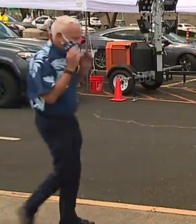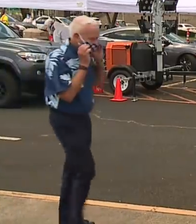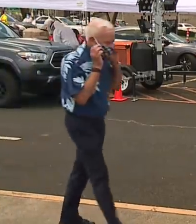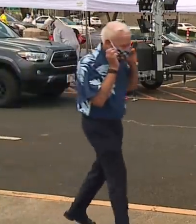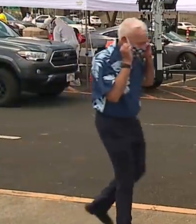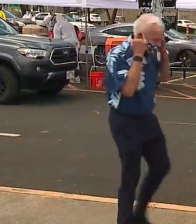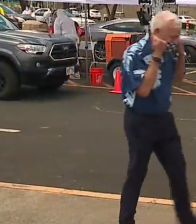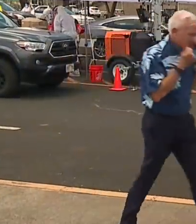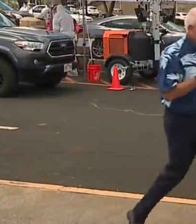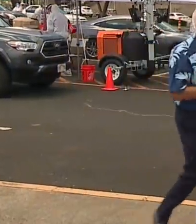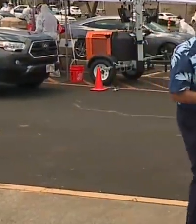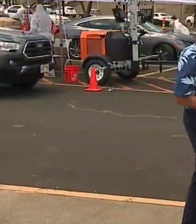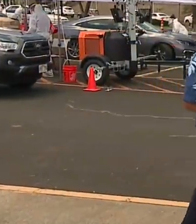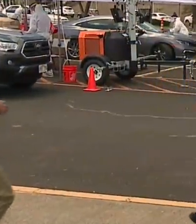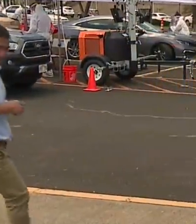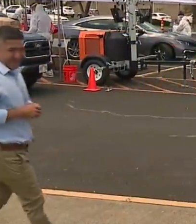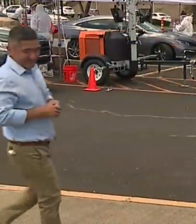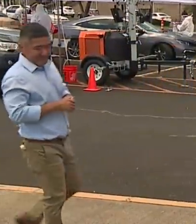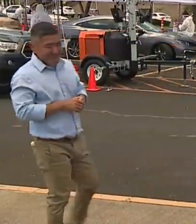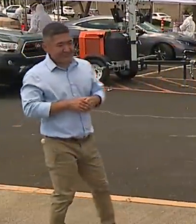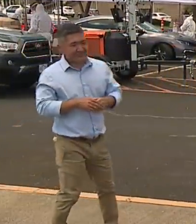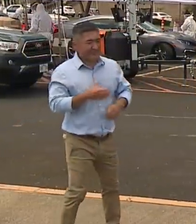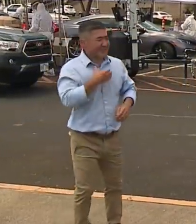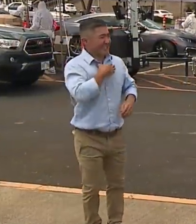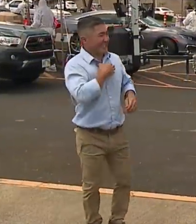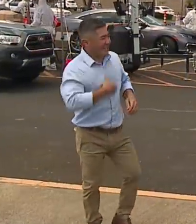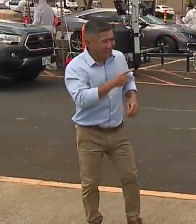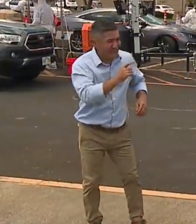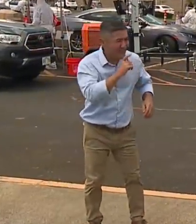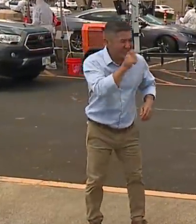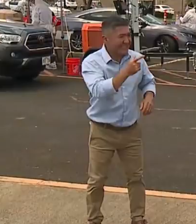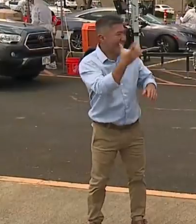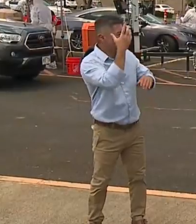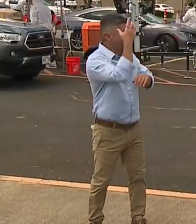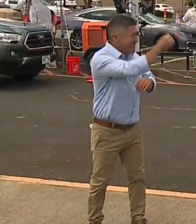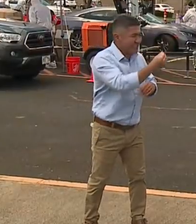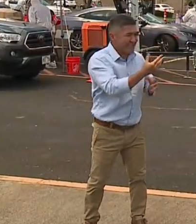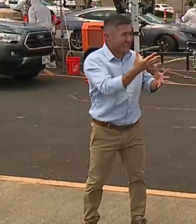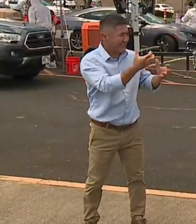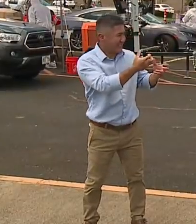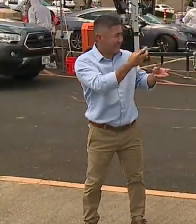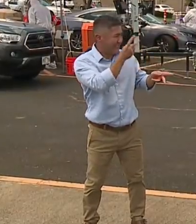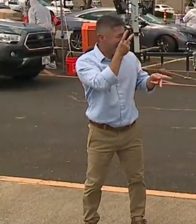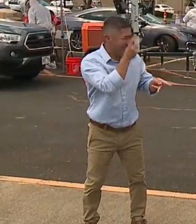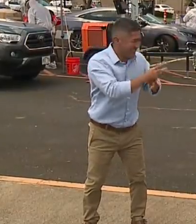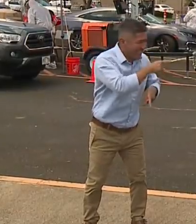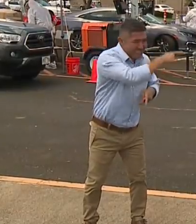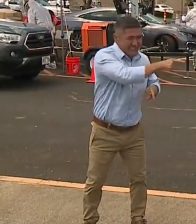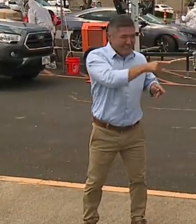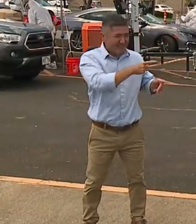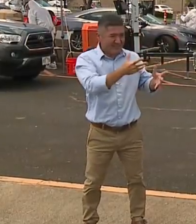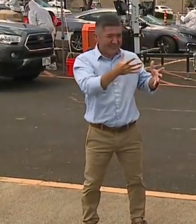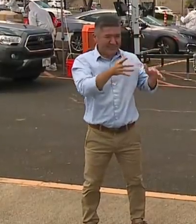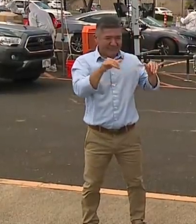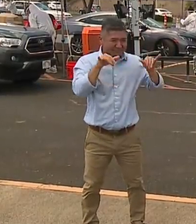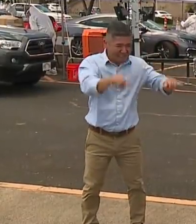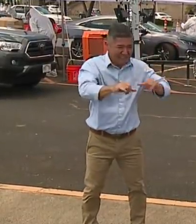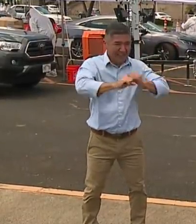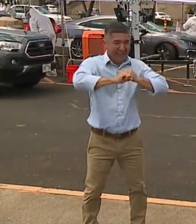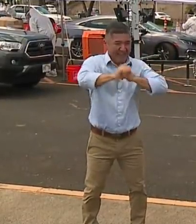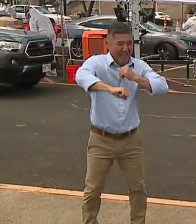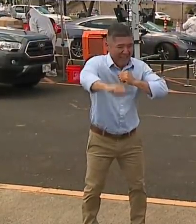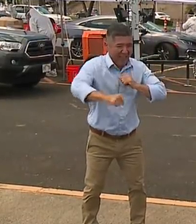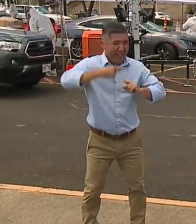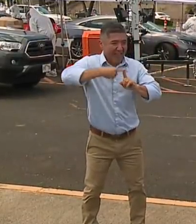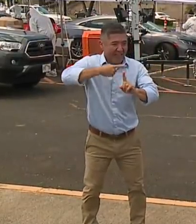General Adams, wish you didn't have to leave now. wish you didn't have to leave. We'd like to keep you until we get a handle on this pandemic and have a vaccine,